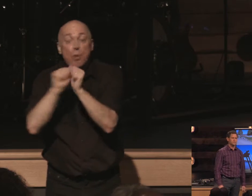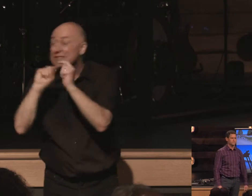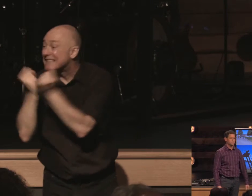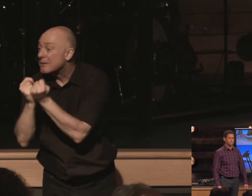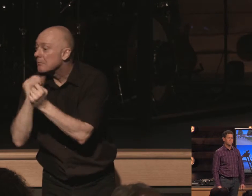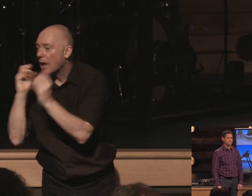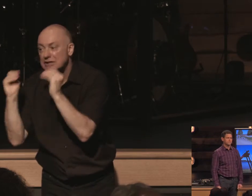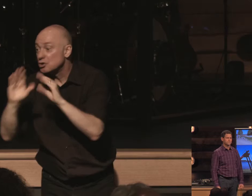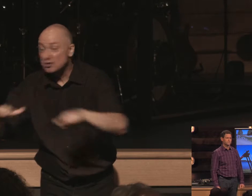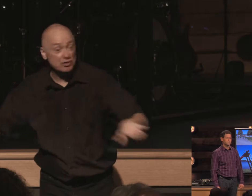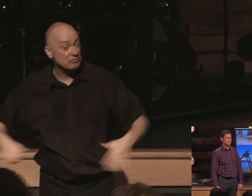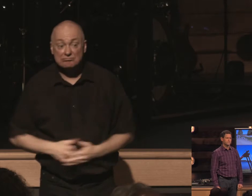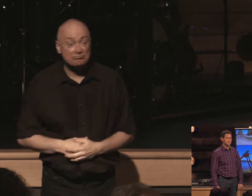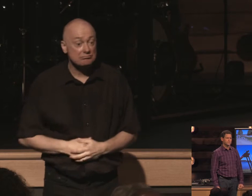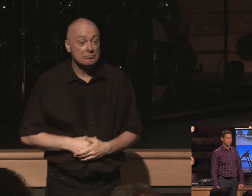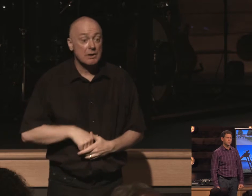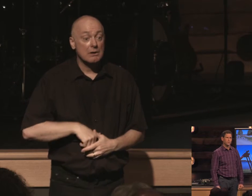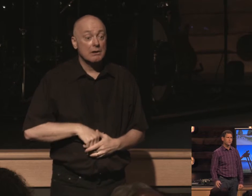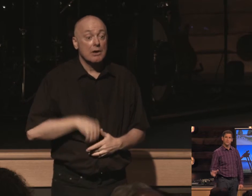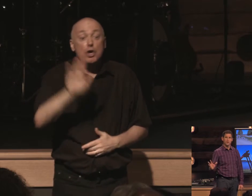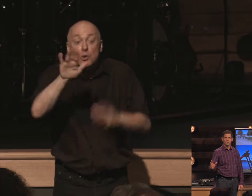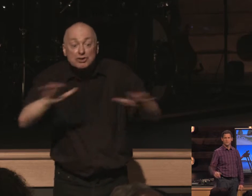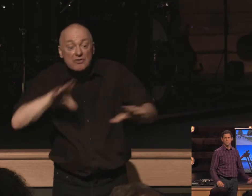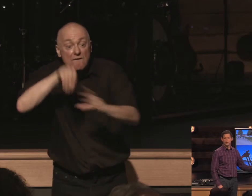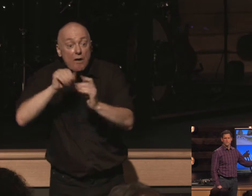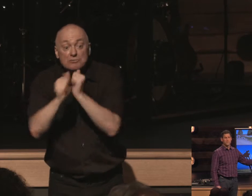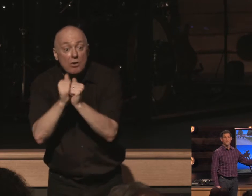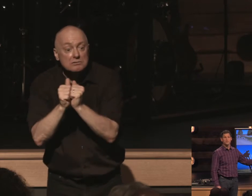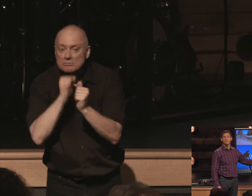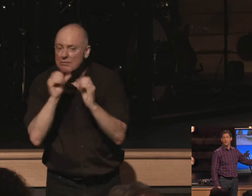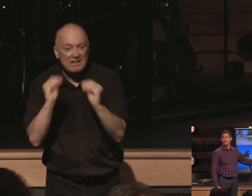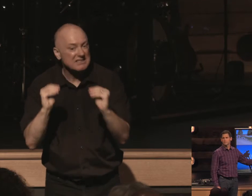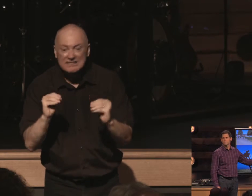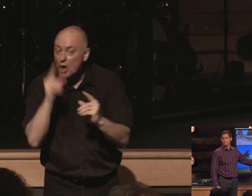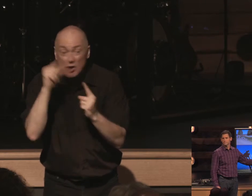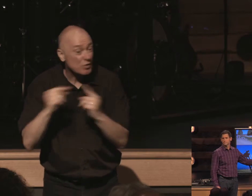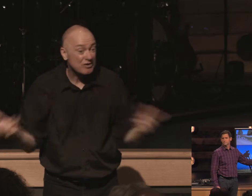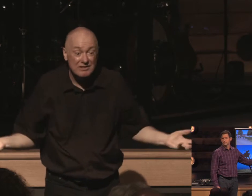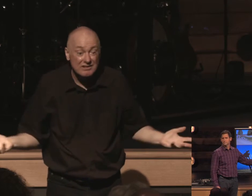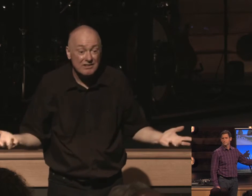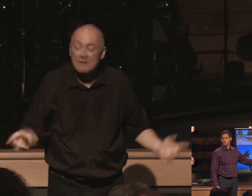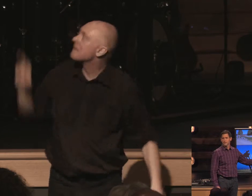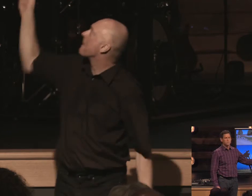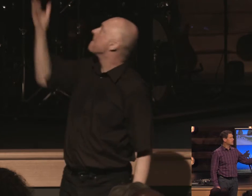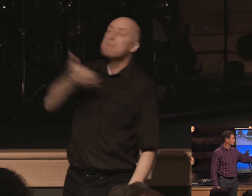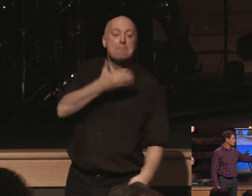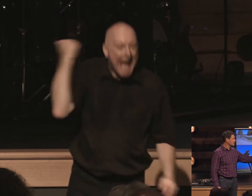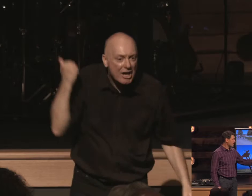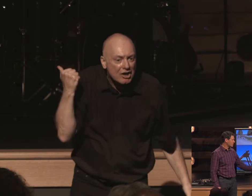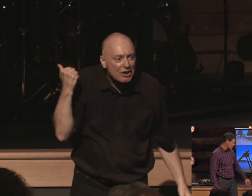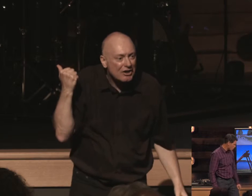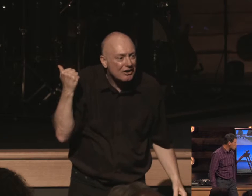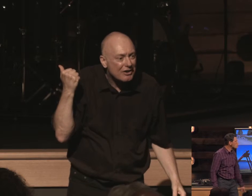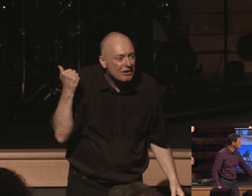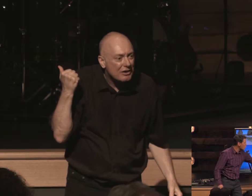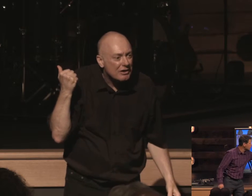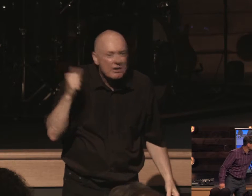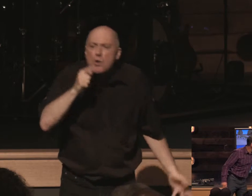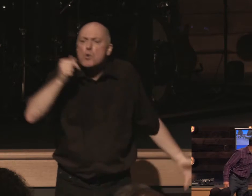your sport team's good this is better because right now man who knows what this